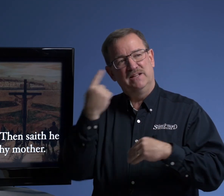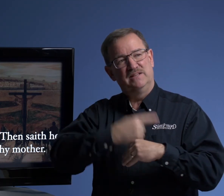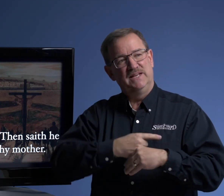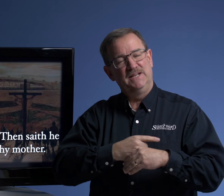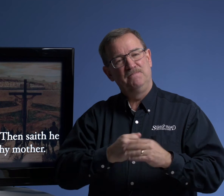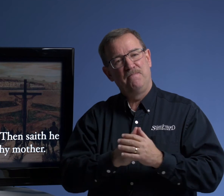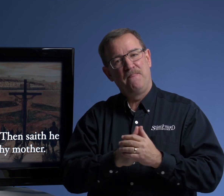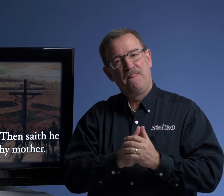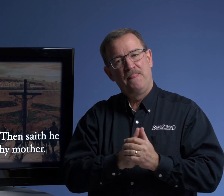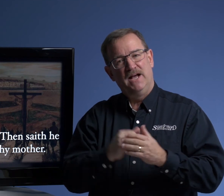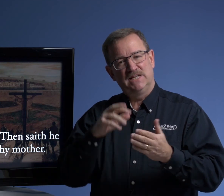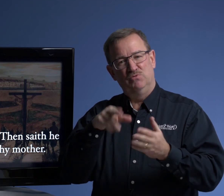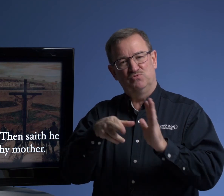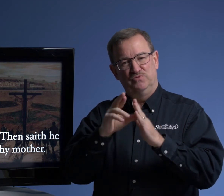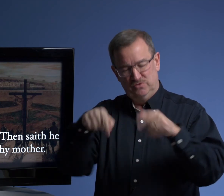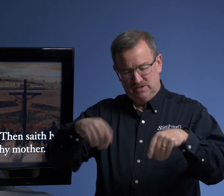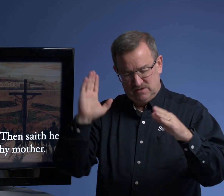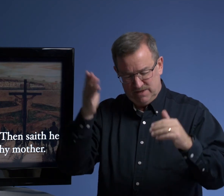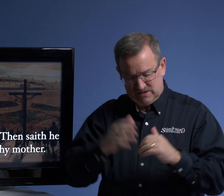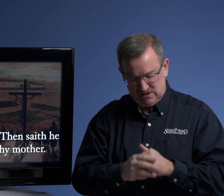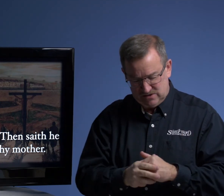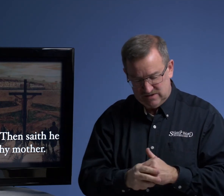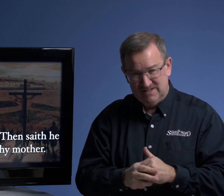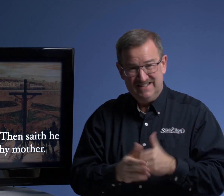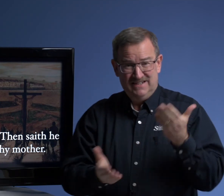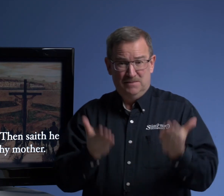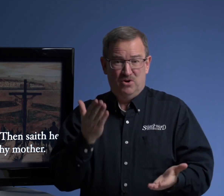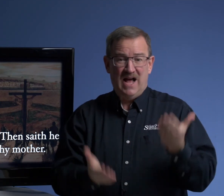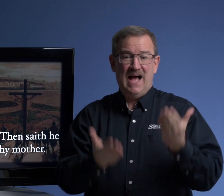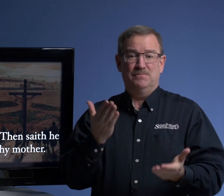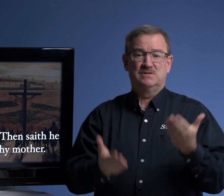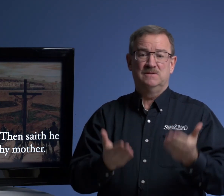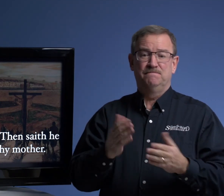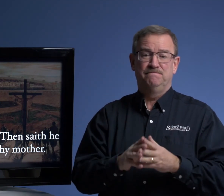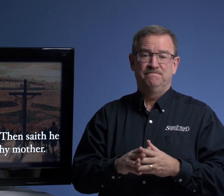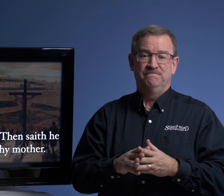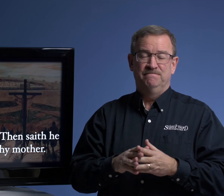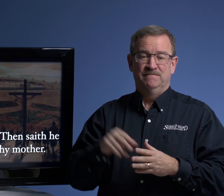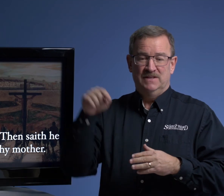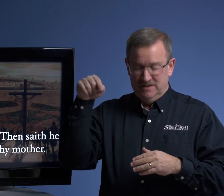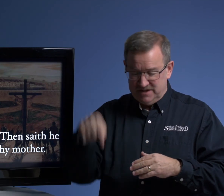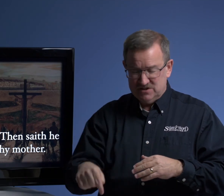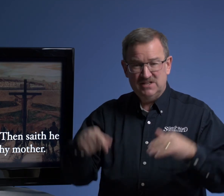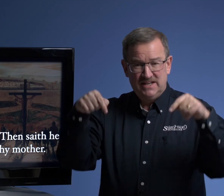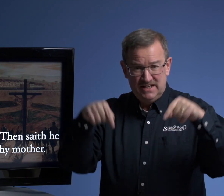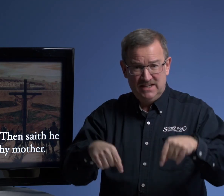it today. As I was reviewing this message, perhaps this in